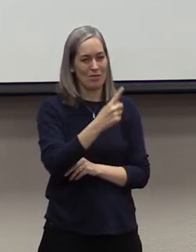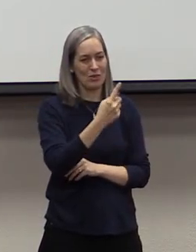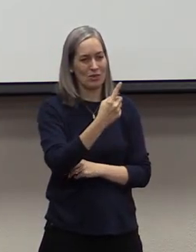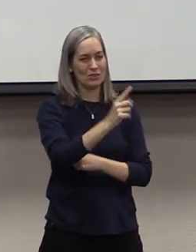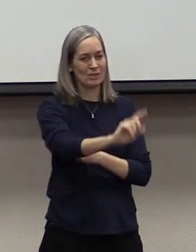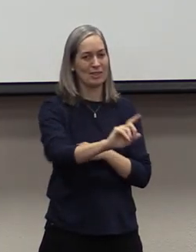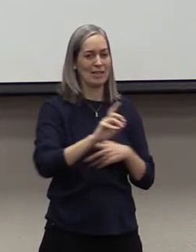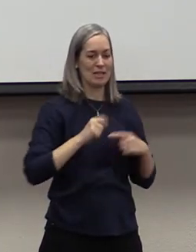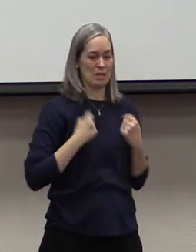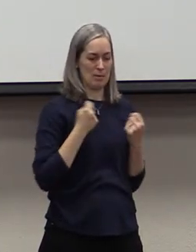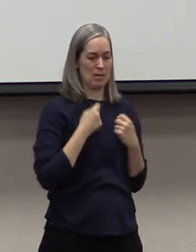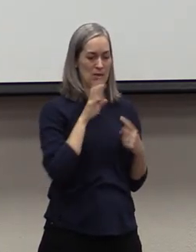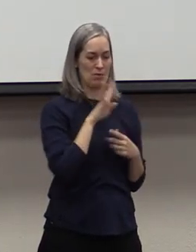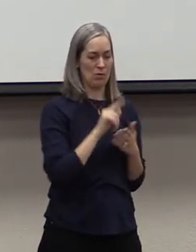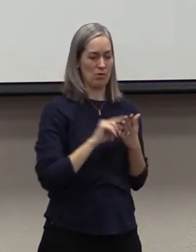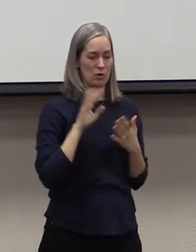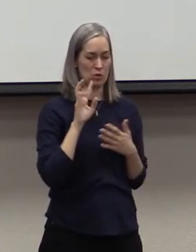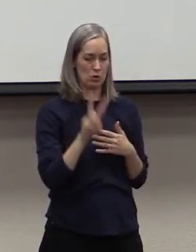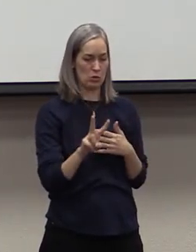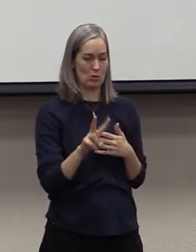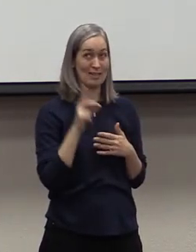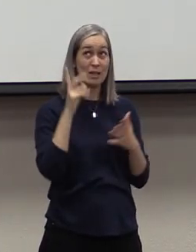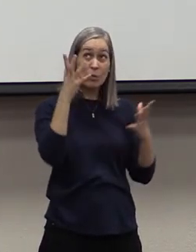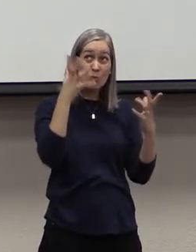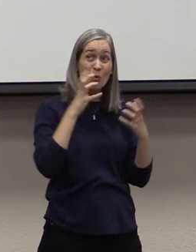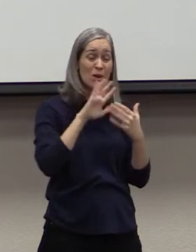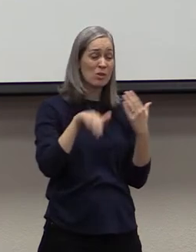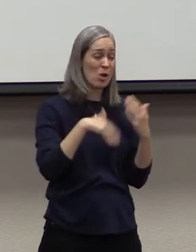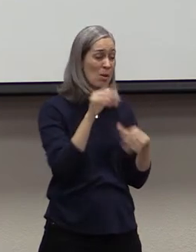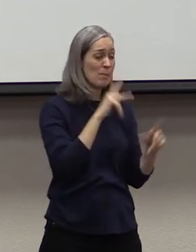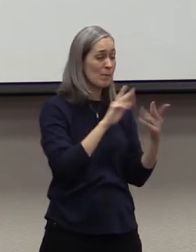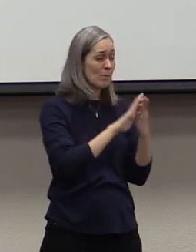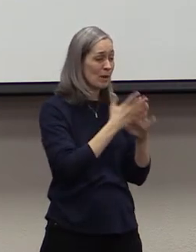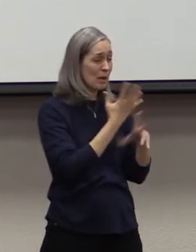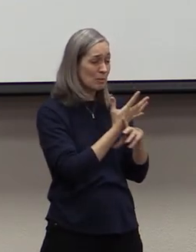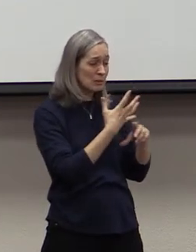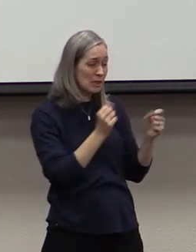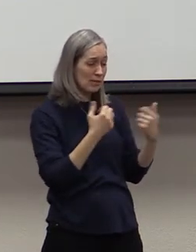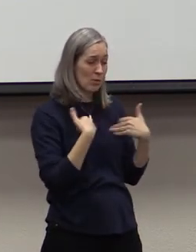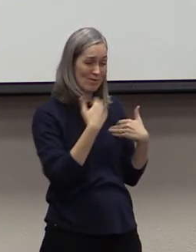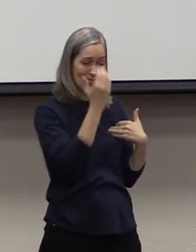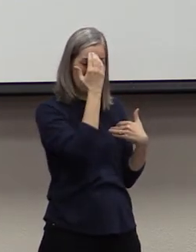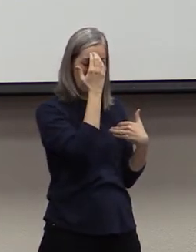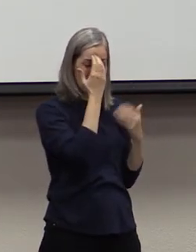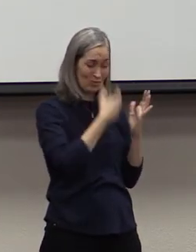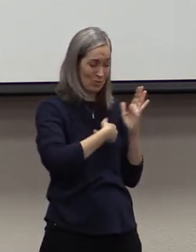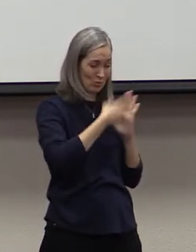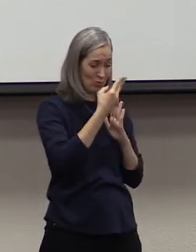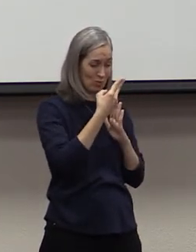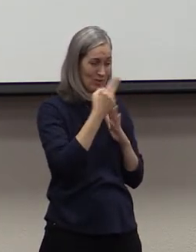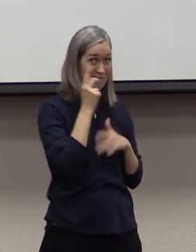2.4 He desires all people to be saved and come to the knowledge of the truth of Him.